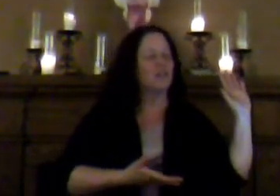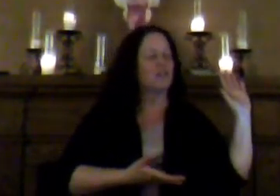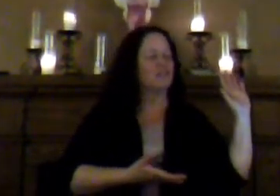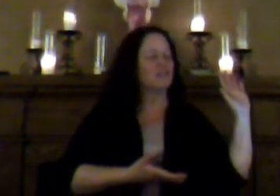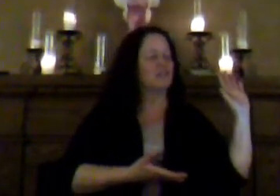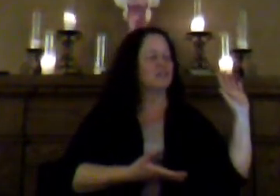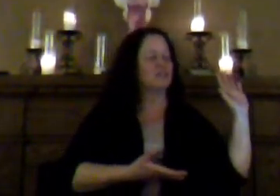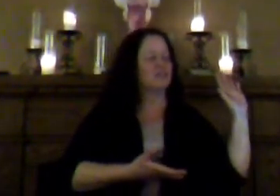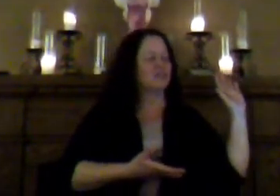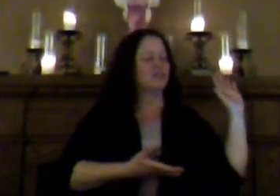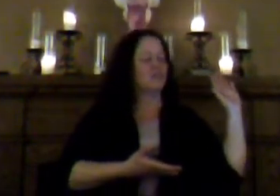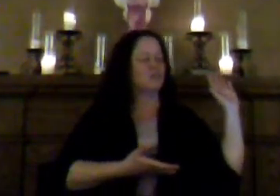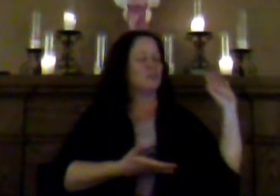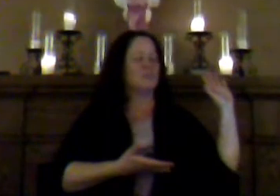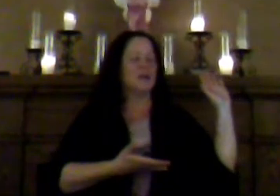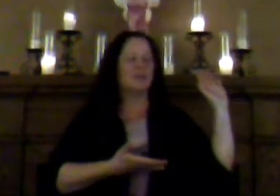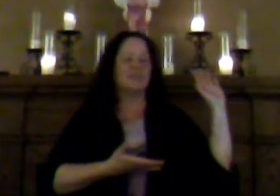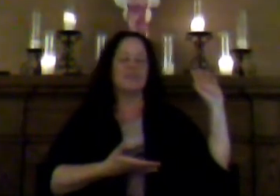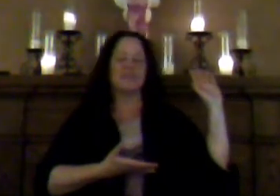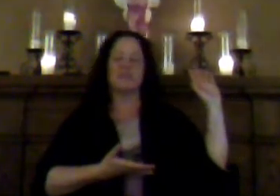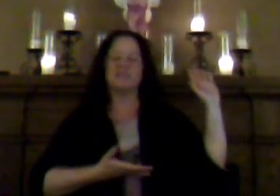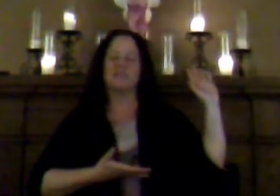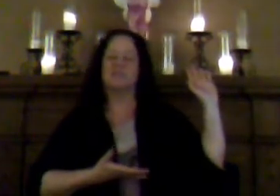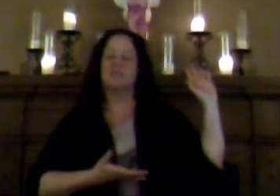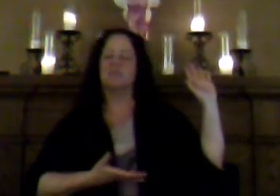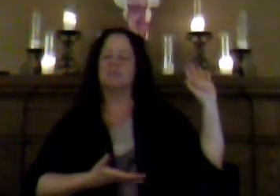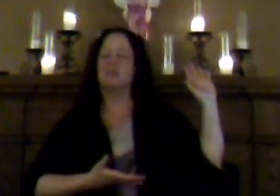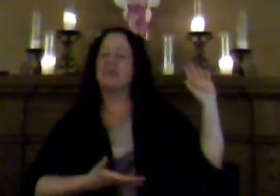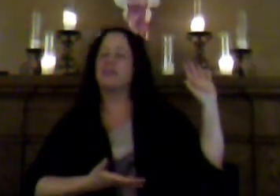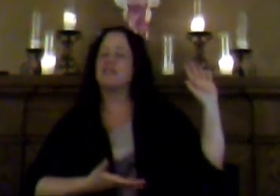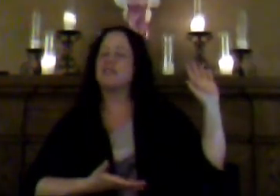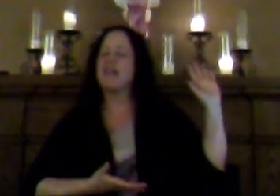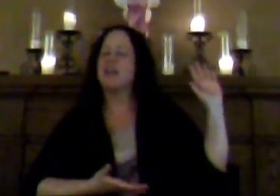benefits by the understanding.